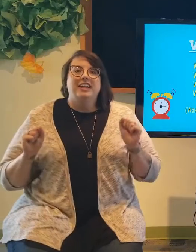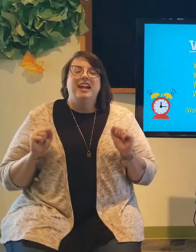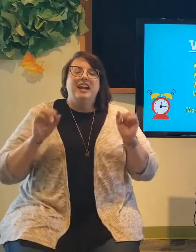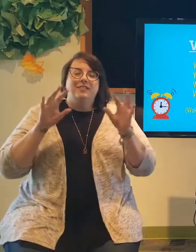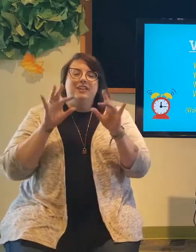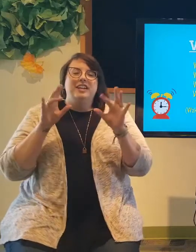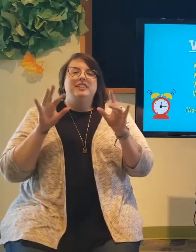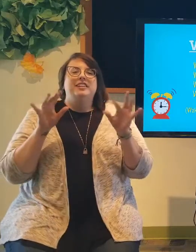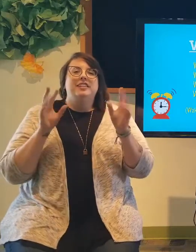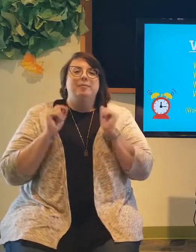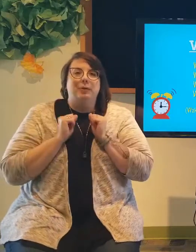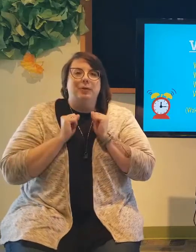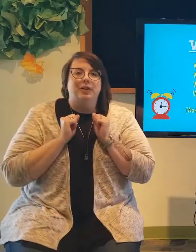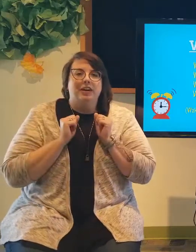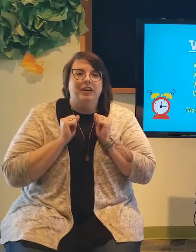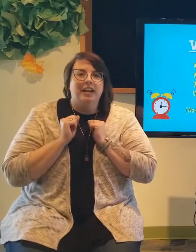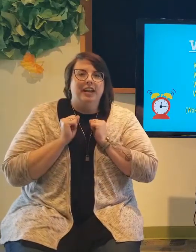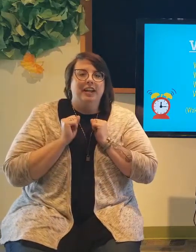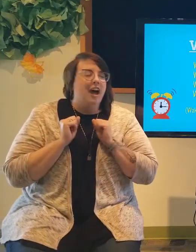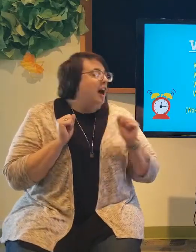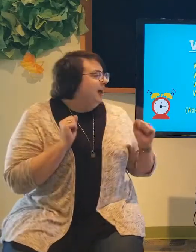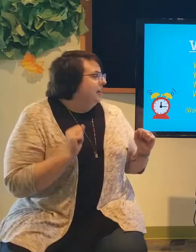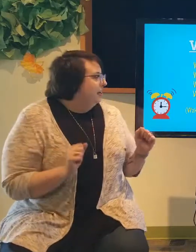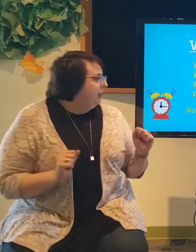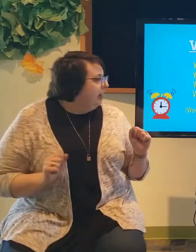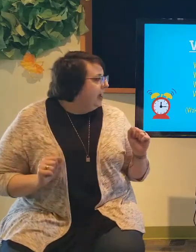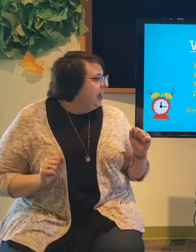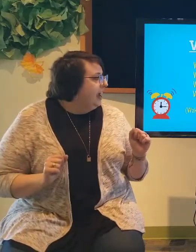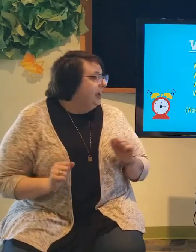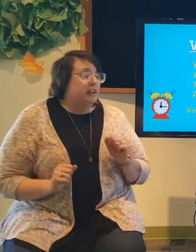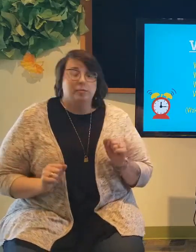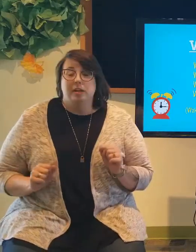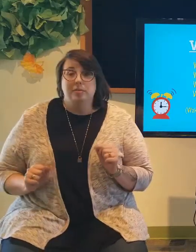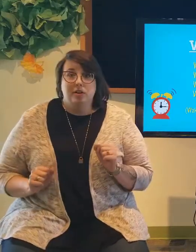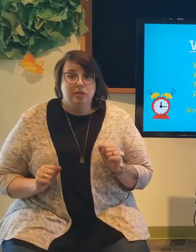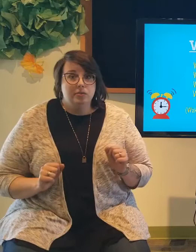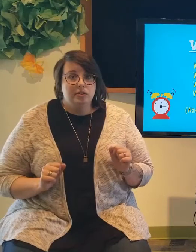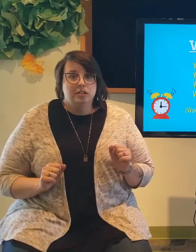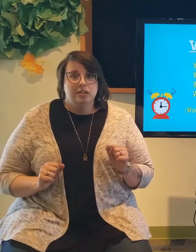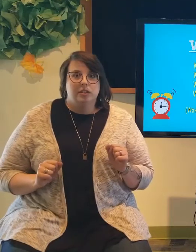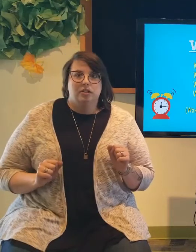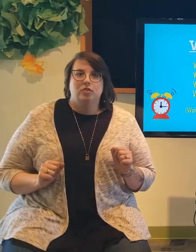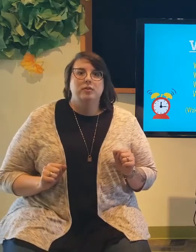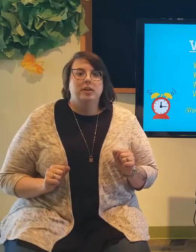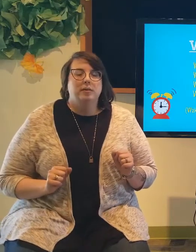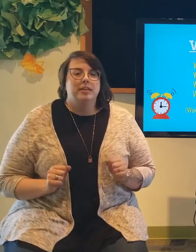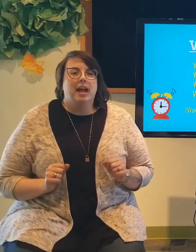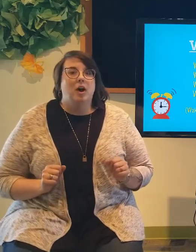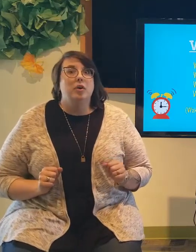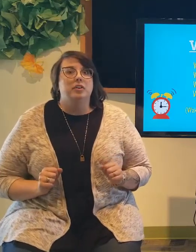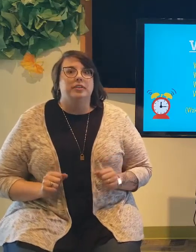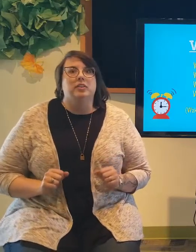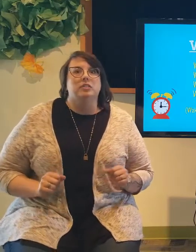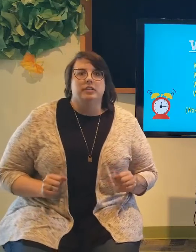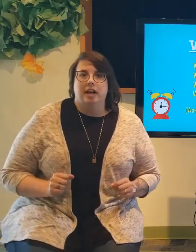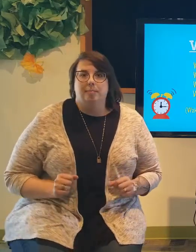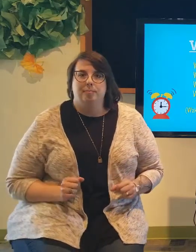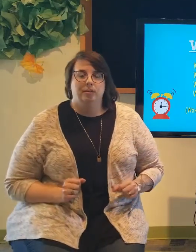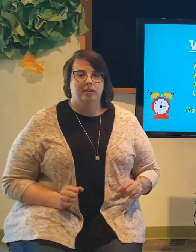and wiggle in the morning. Okay, can you wake up your nose? Try doing it without your finger this time. I